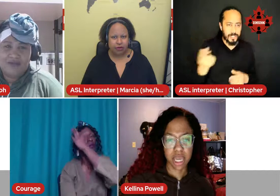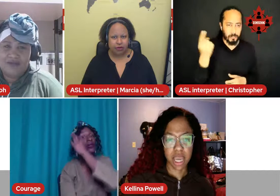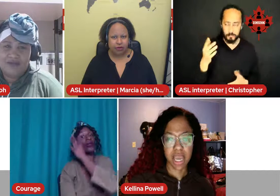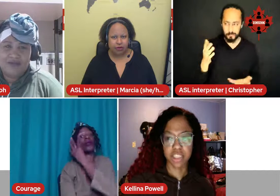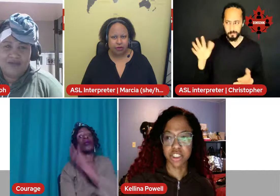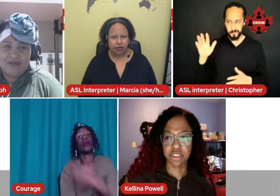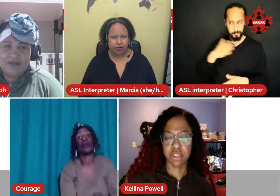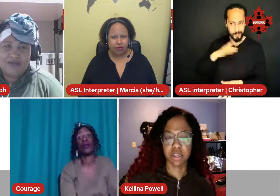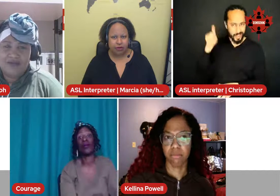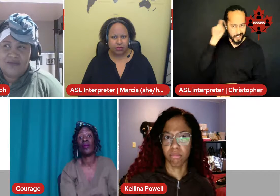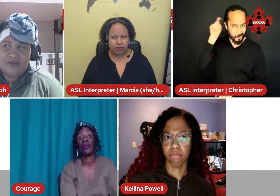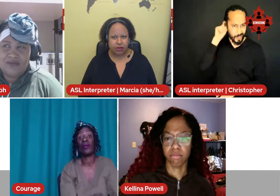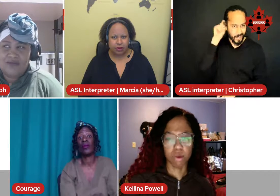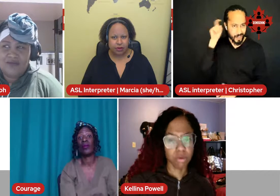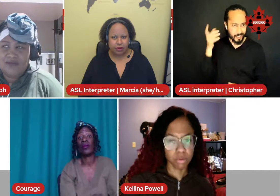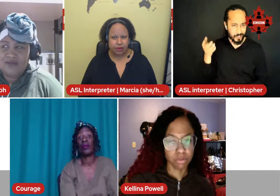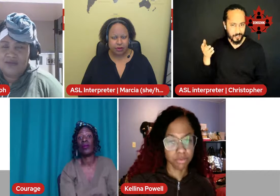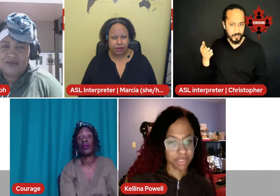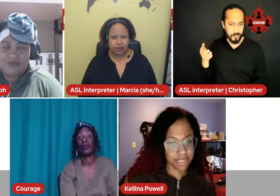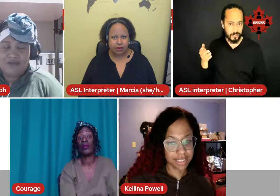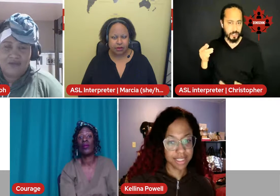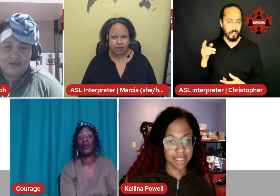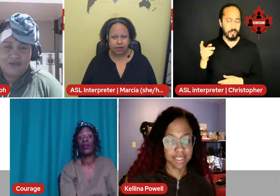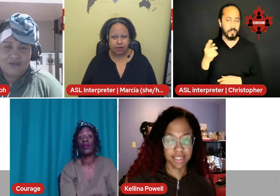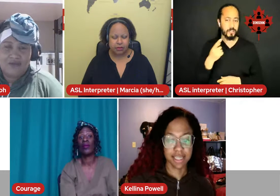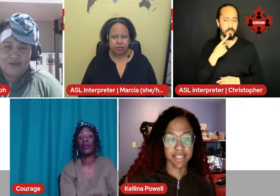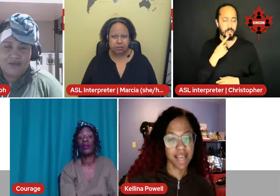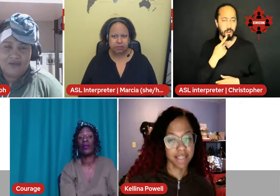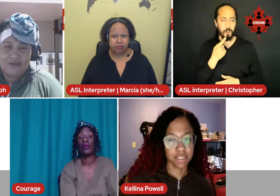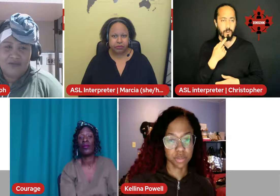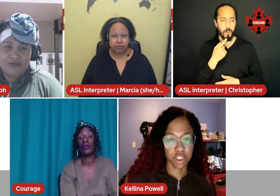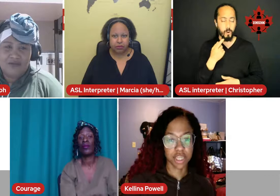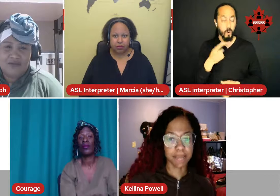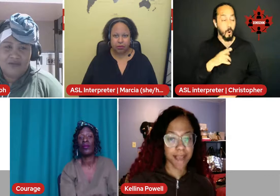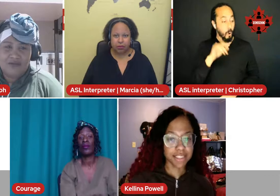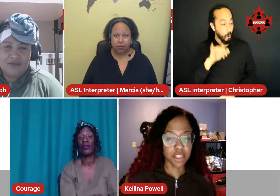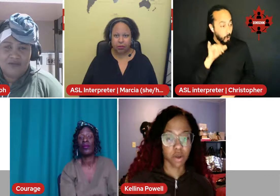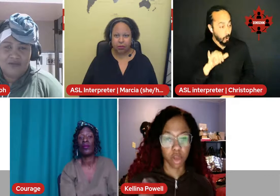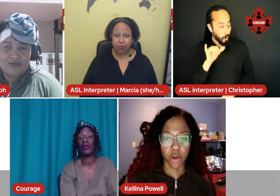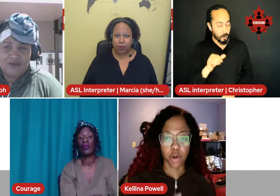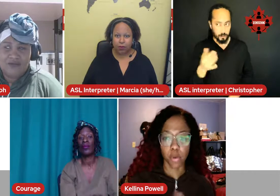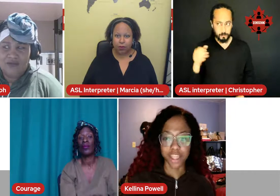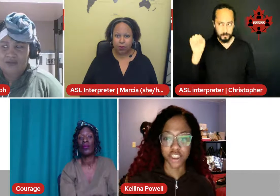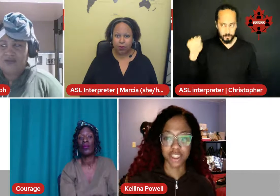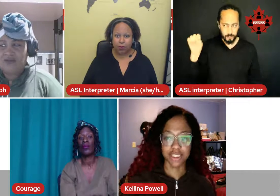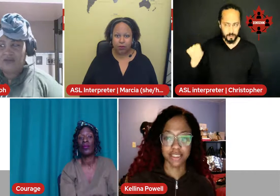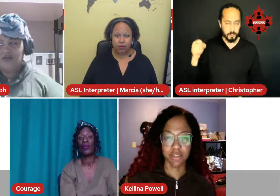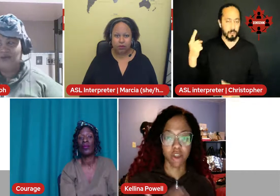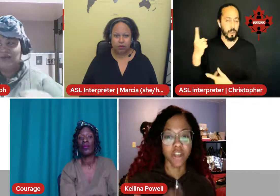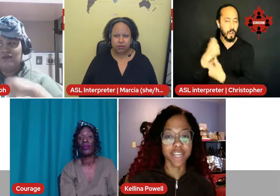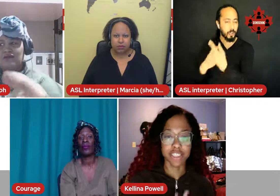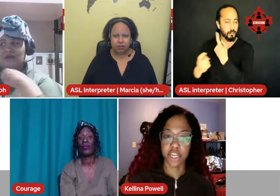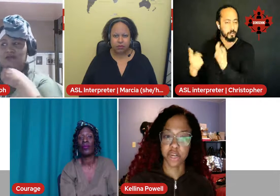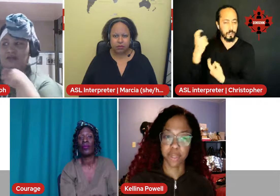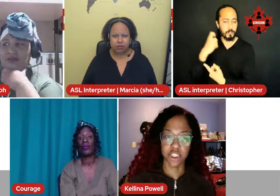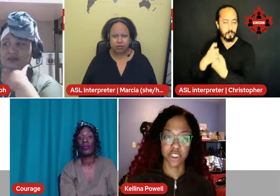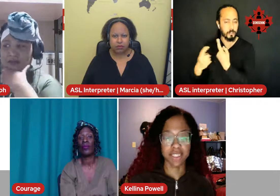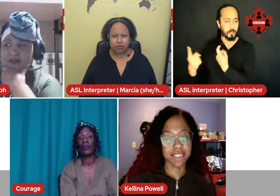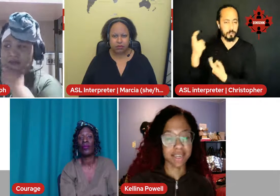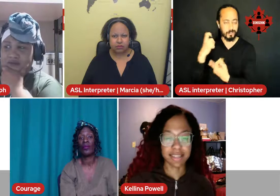And she's like, oh, really? And I said, yeah. So she kept asking a lot of questions, unnecessary questions. I didn't like